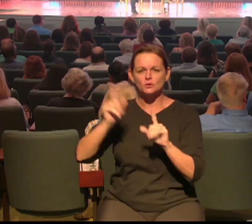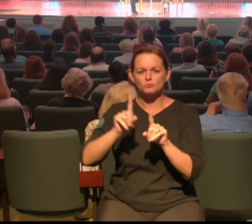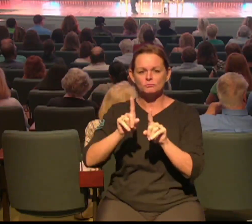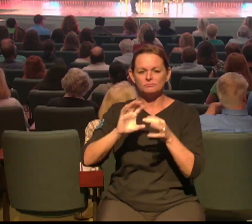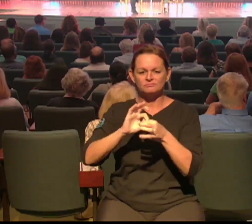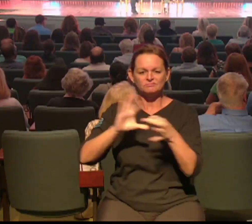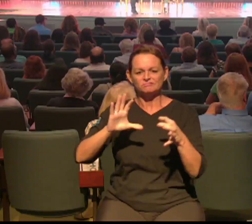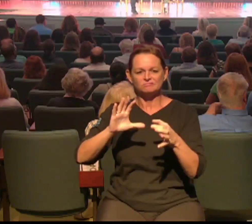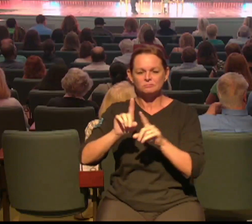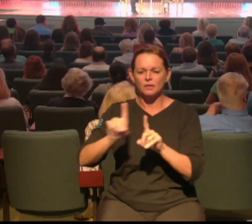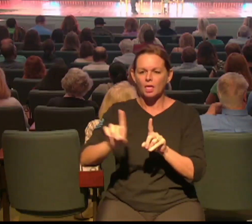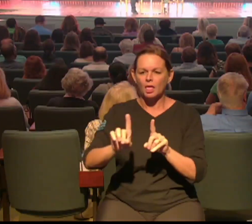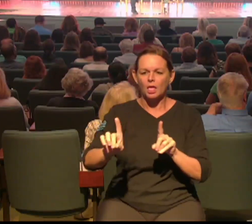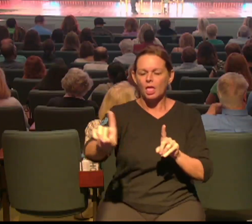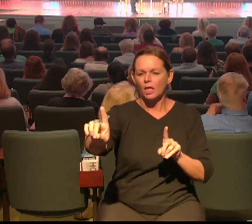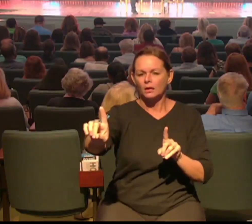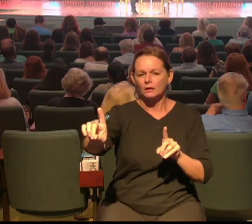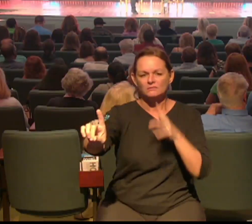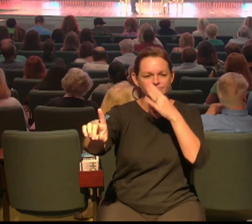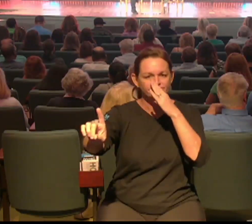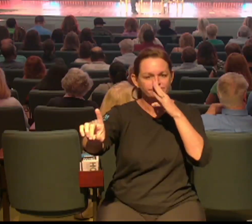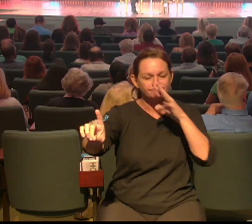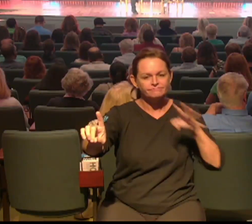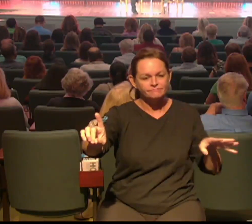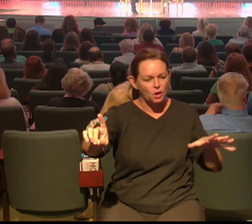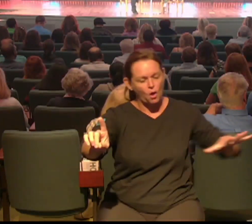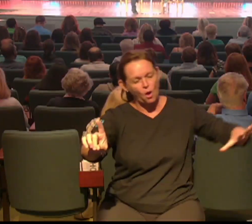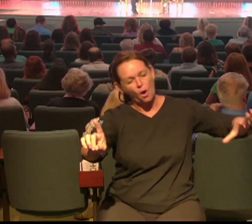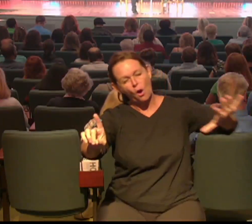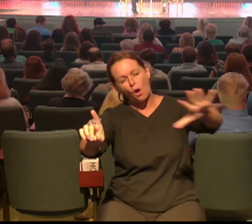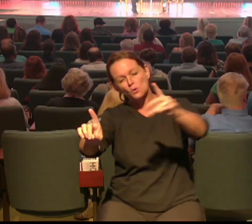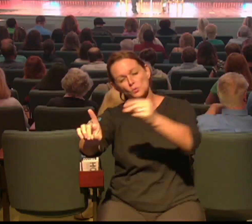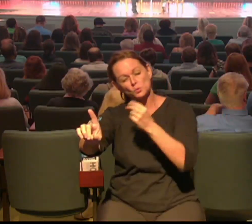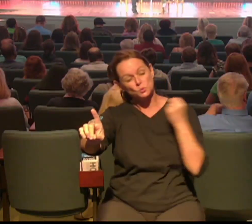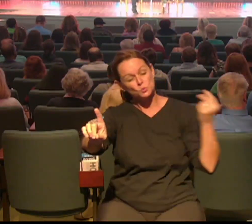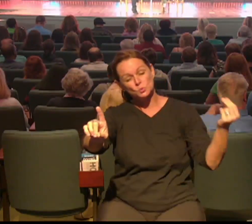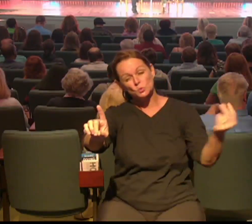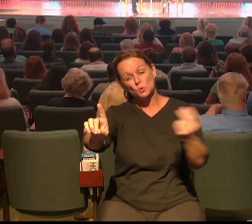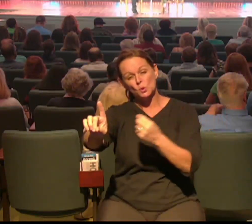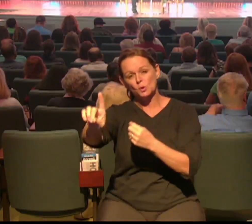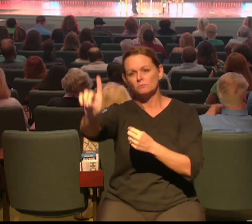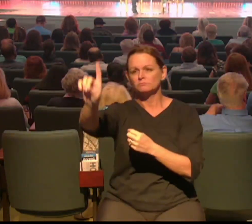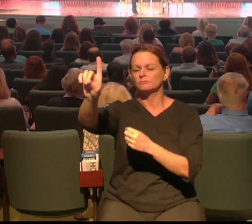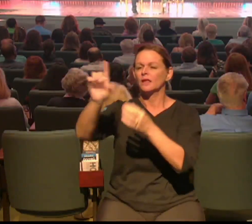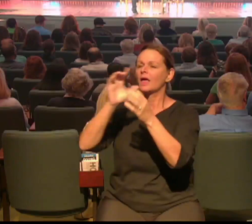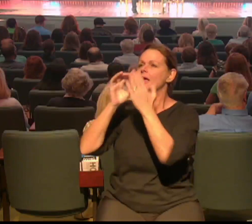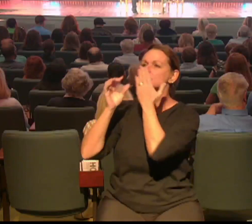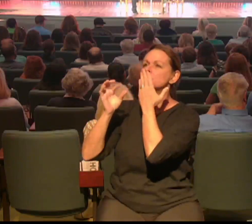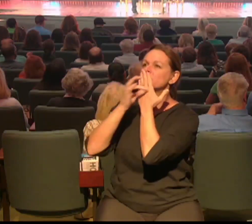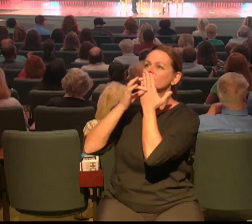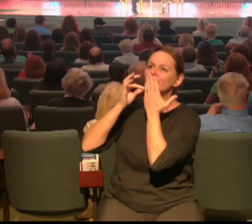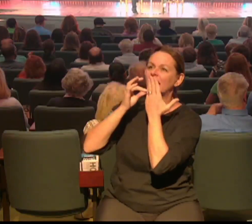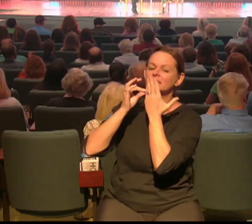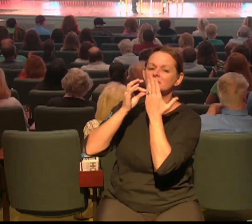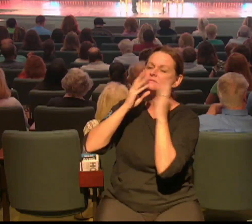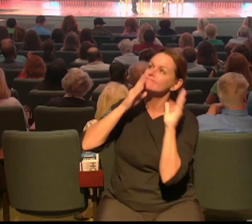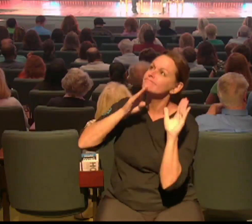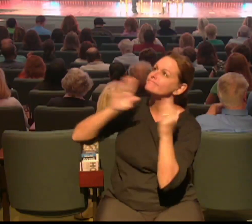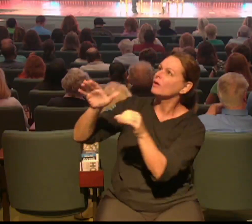regularly fasted and he prayed. And so what we got from that was that, hey, if Jesus needed to fast and pray, so will I,